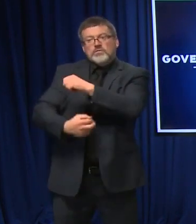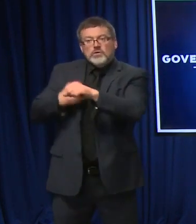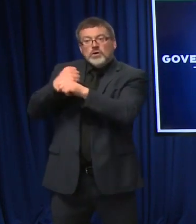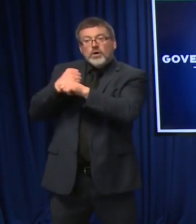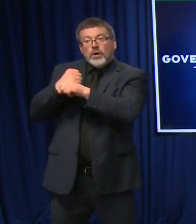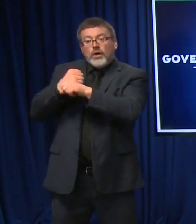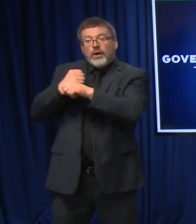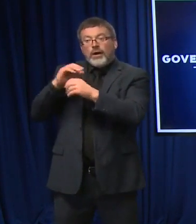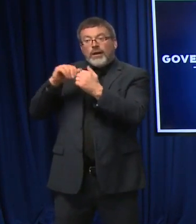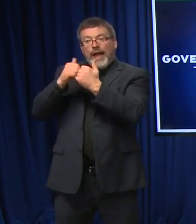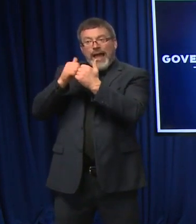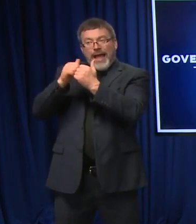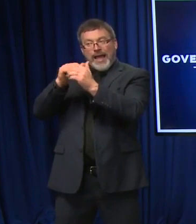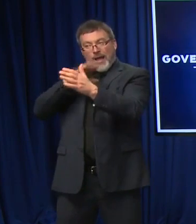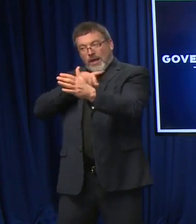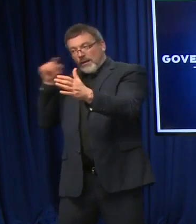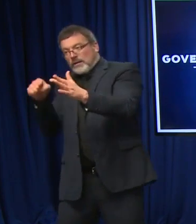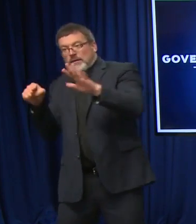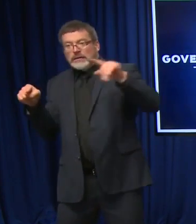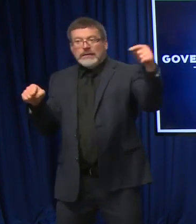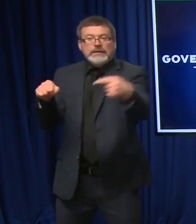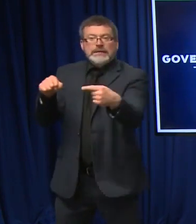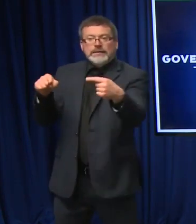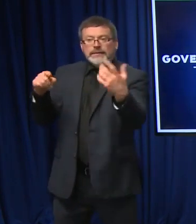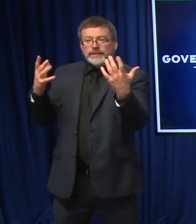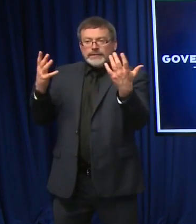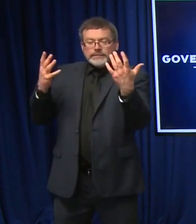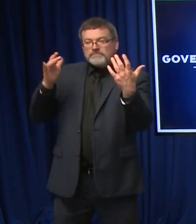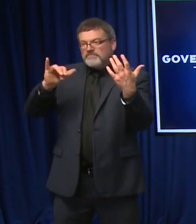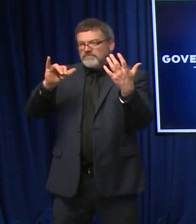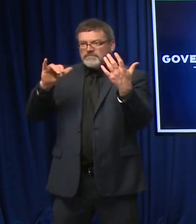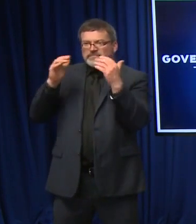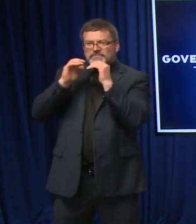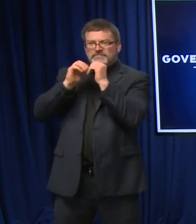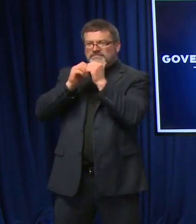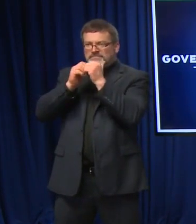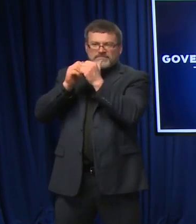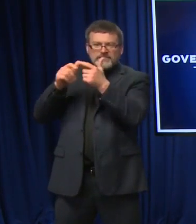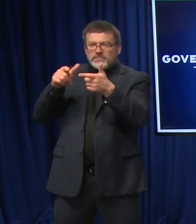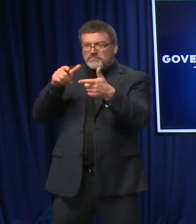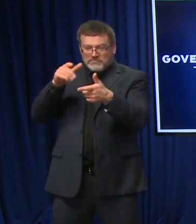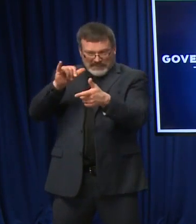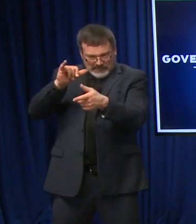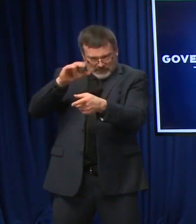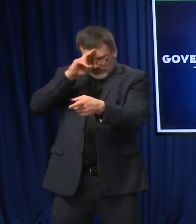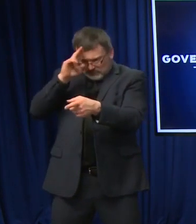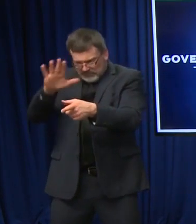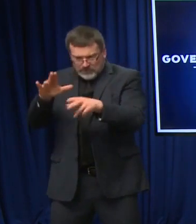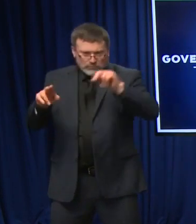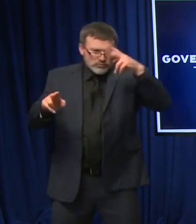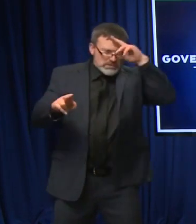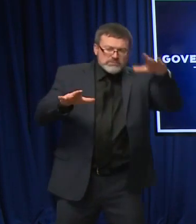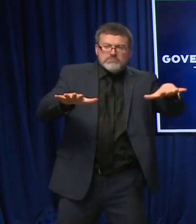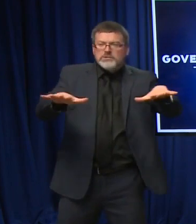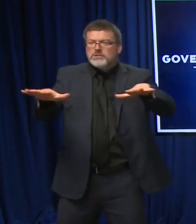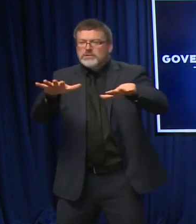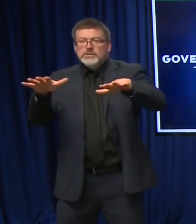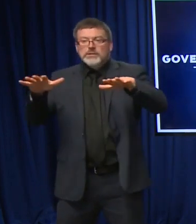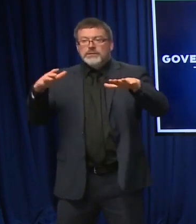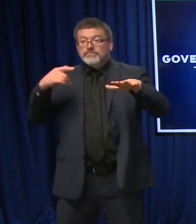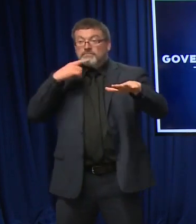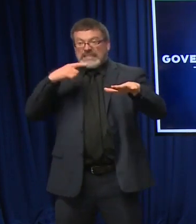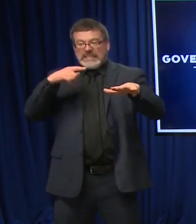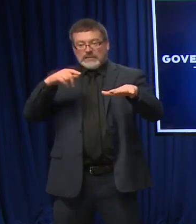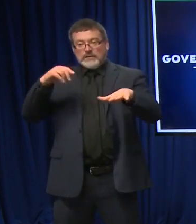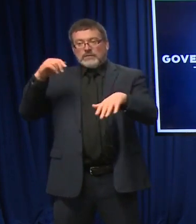heard me talk about the back door at New Hampshire Hospital. So now we're looking at back door of regular hospitals. The hospitals today have a backup for